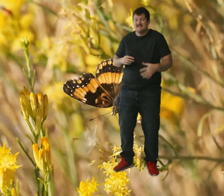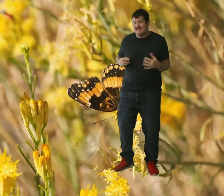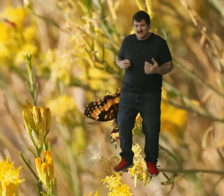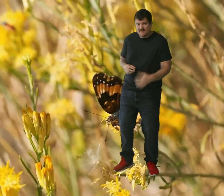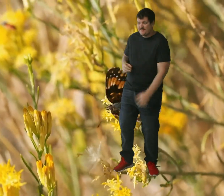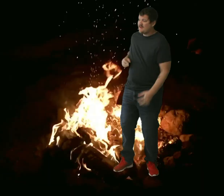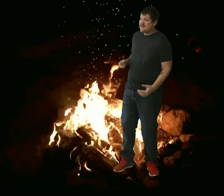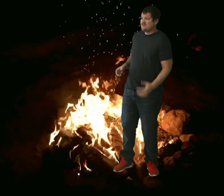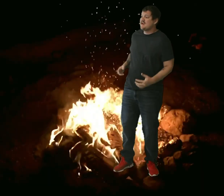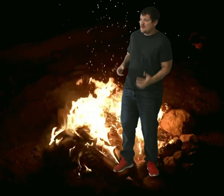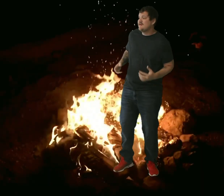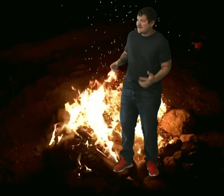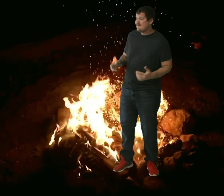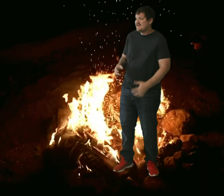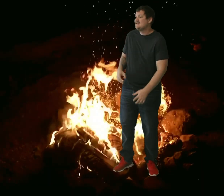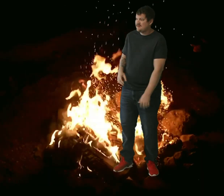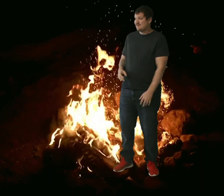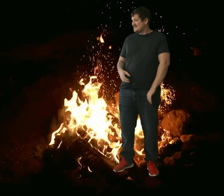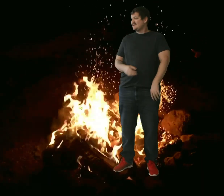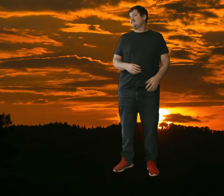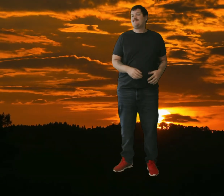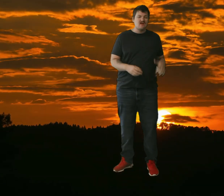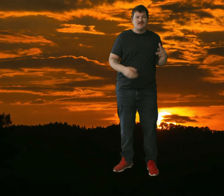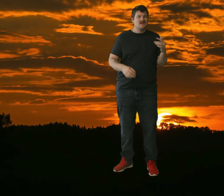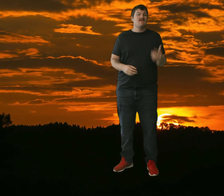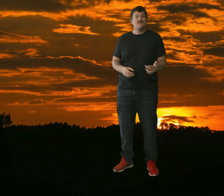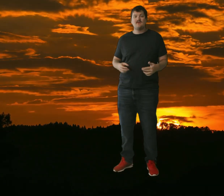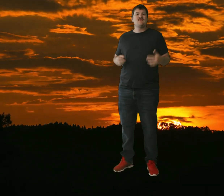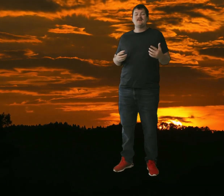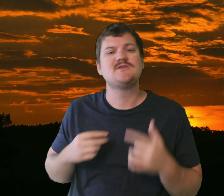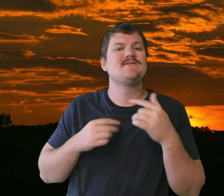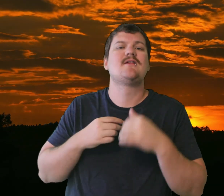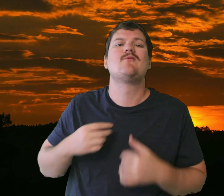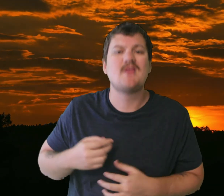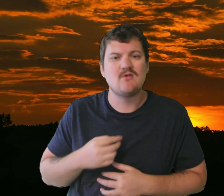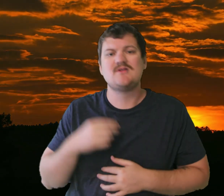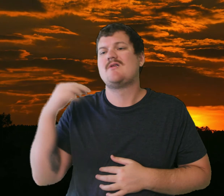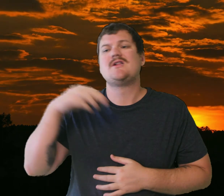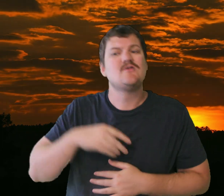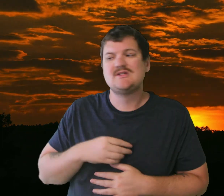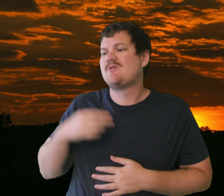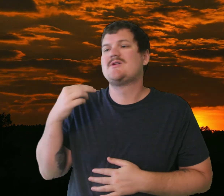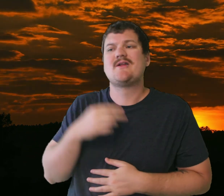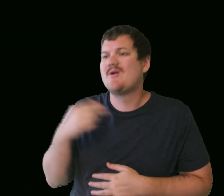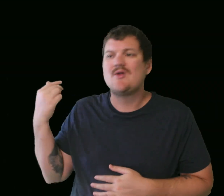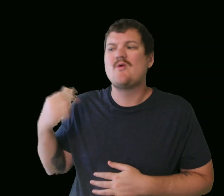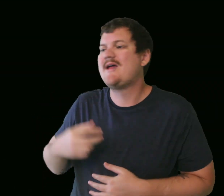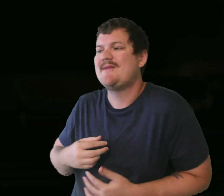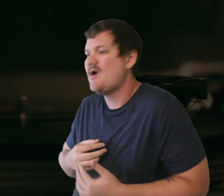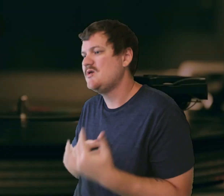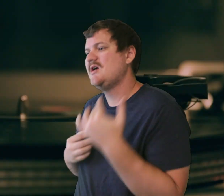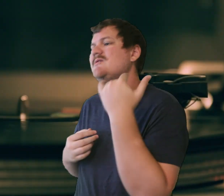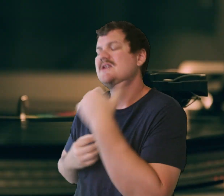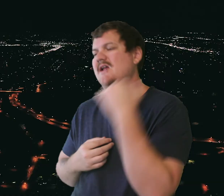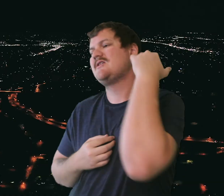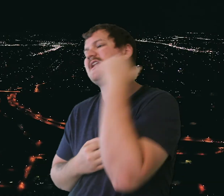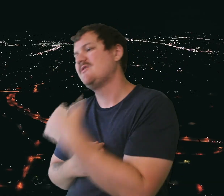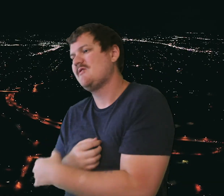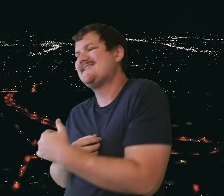I shift my attention As far as I know, I'll never be in a good position I feel like everyone wants me to fall down A dark, no sound, take a look at who I am now I'm just an insect, being